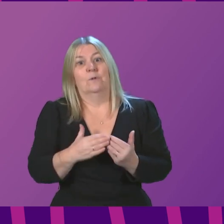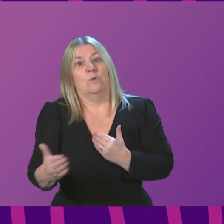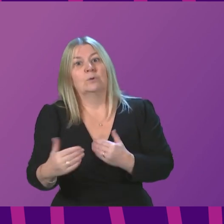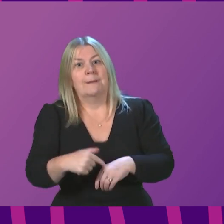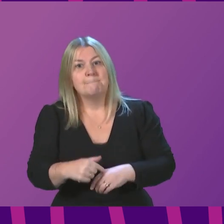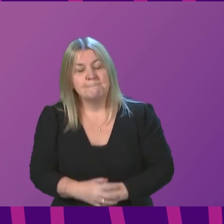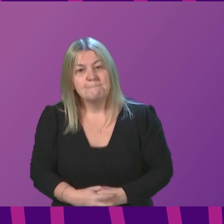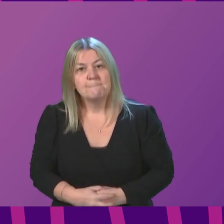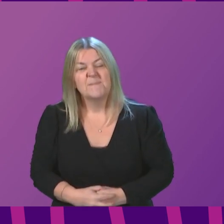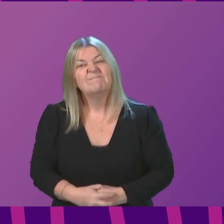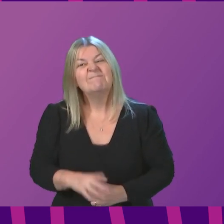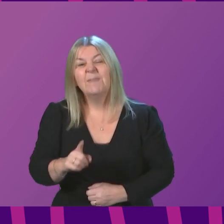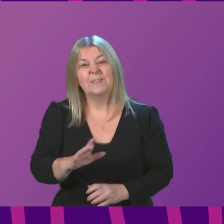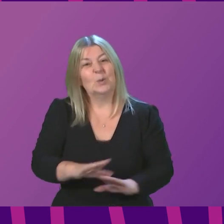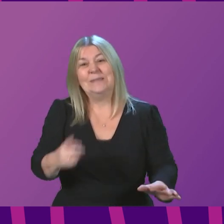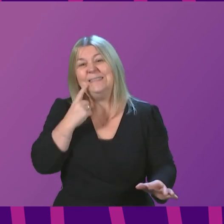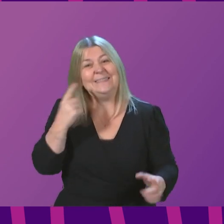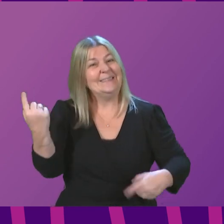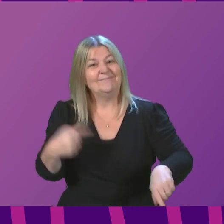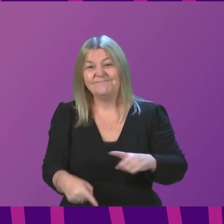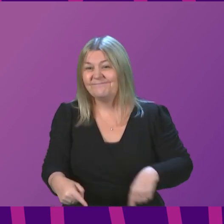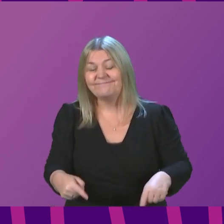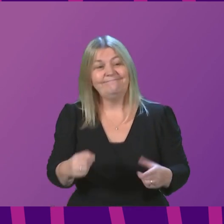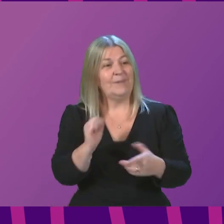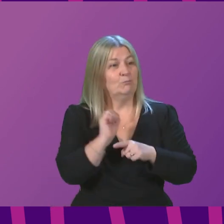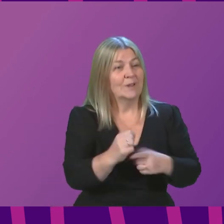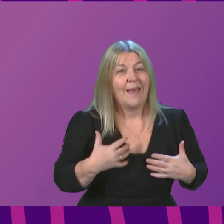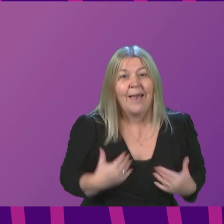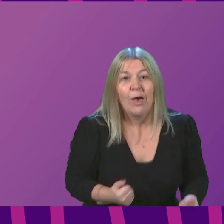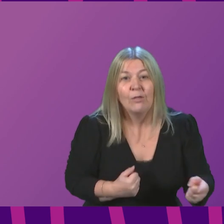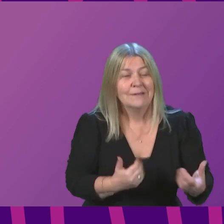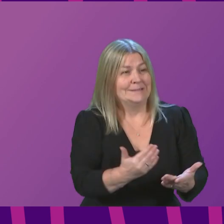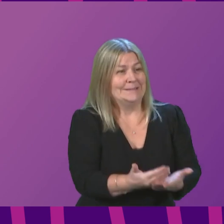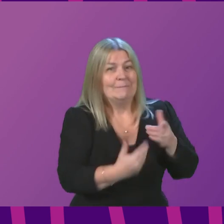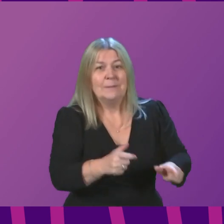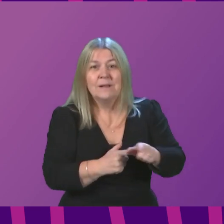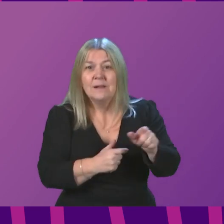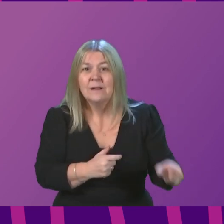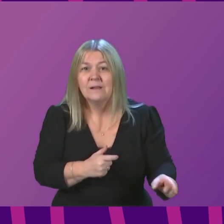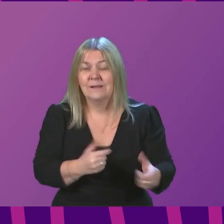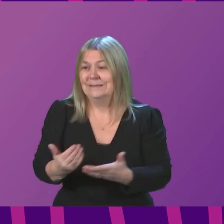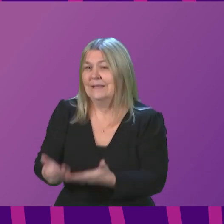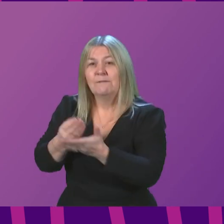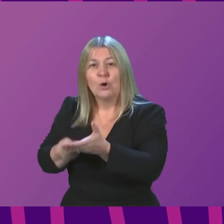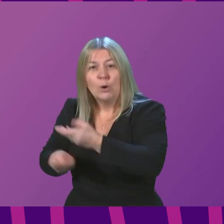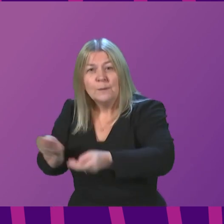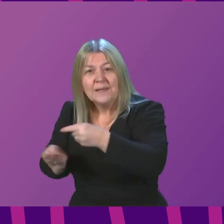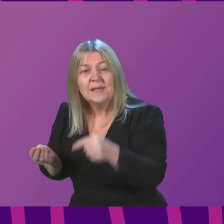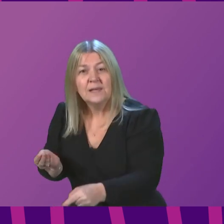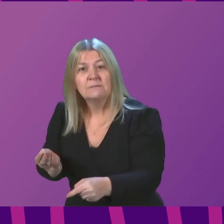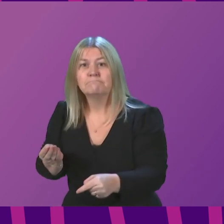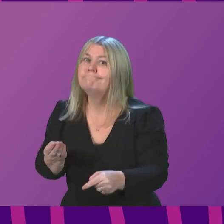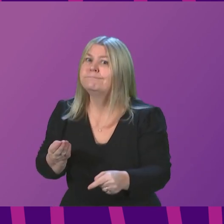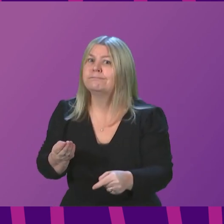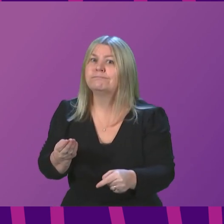simply is not an easy trade-off between protecting health and protecting the economy. If COVID continues to spread rapidly,